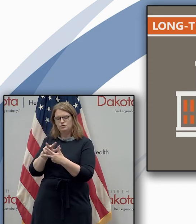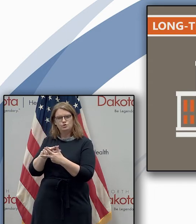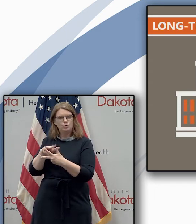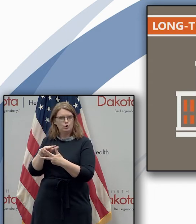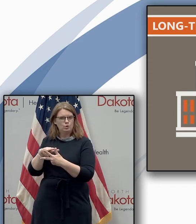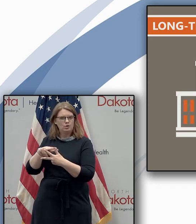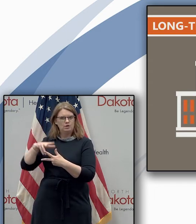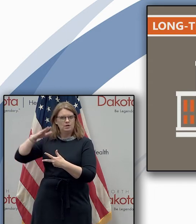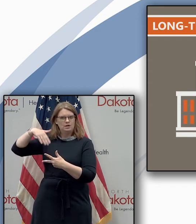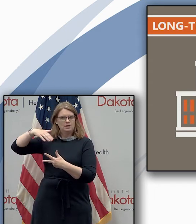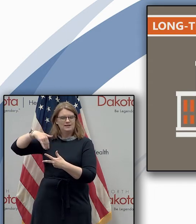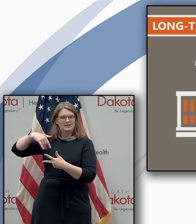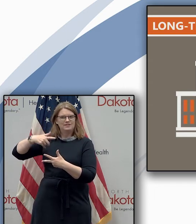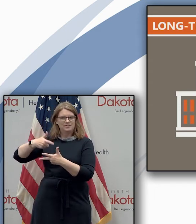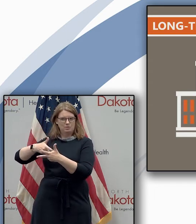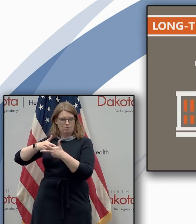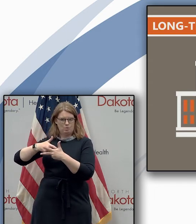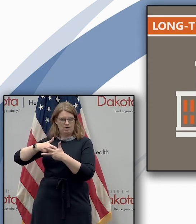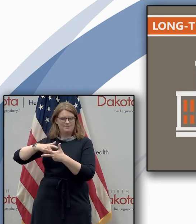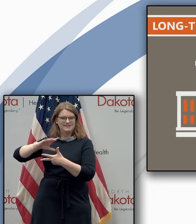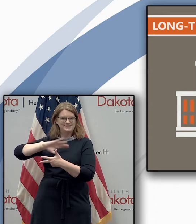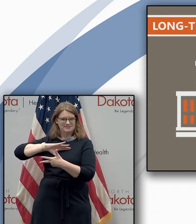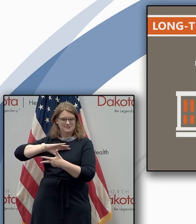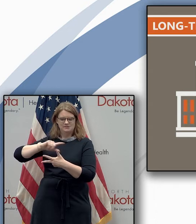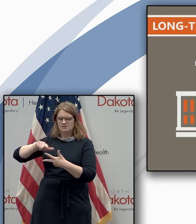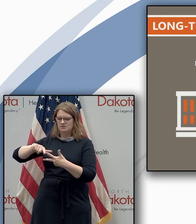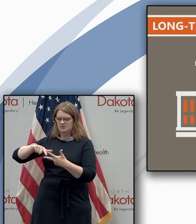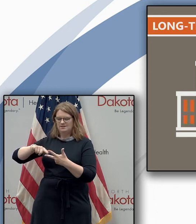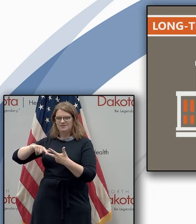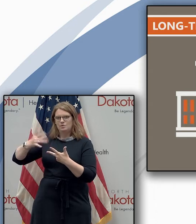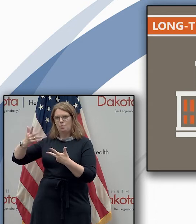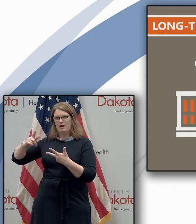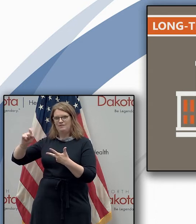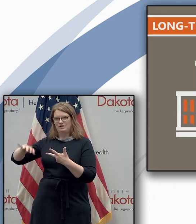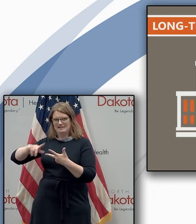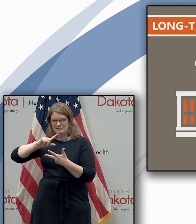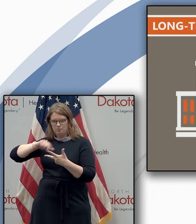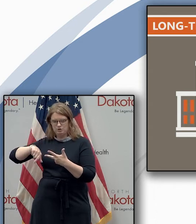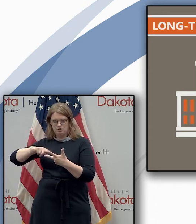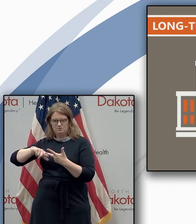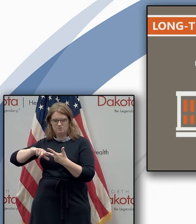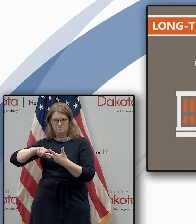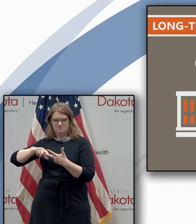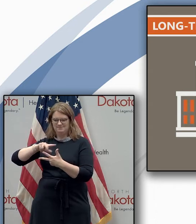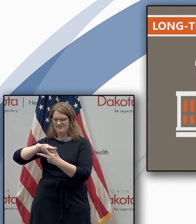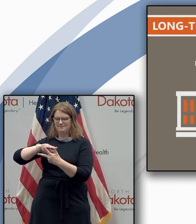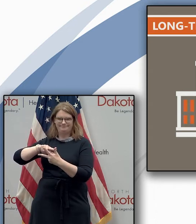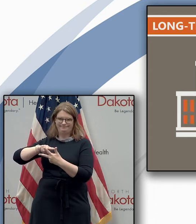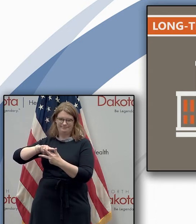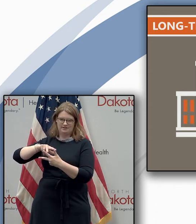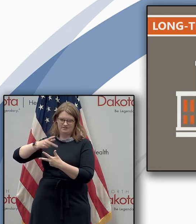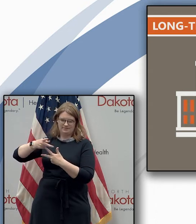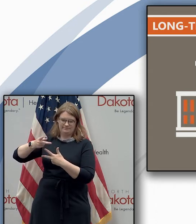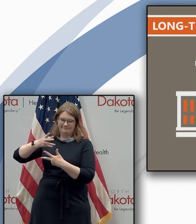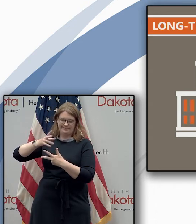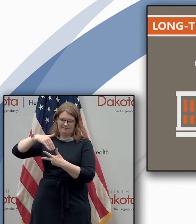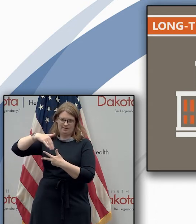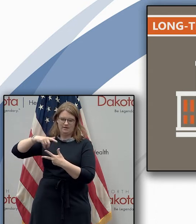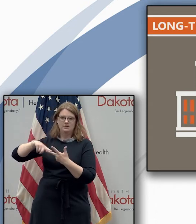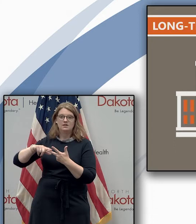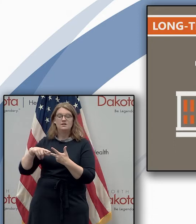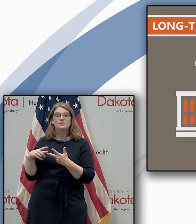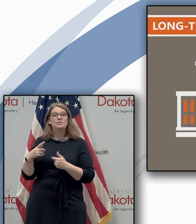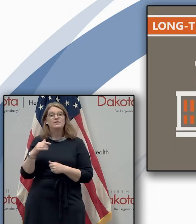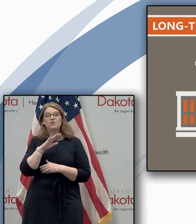have have yet to meet the gating criteria uh the other one is waiting for their testing results and of course at all 218 facilities outdoor